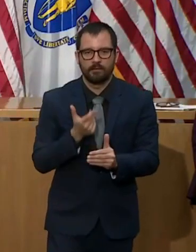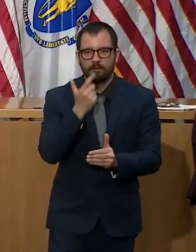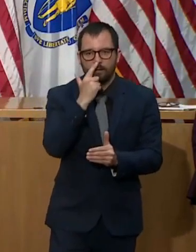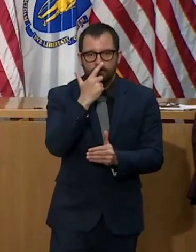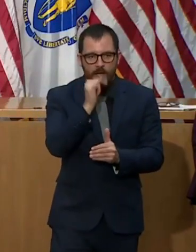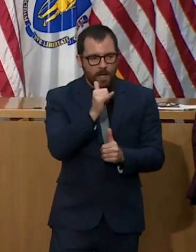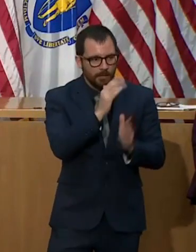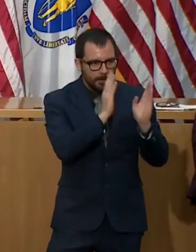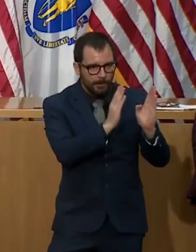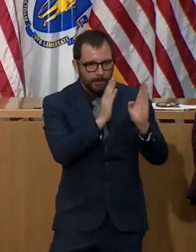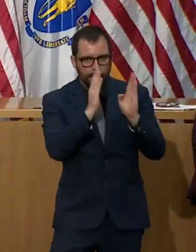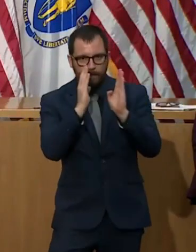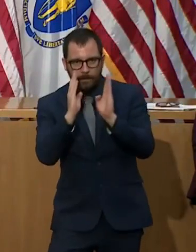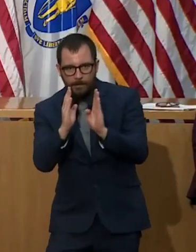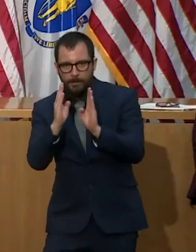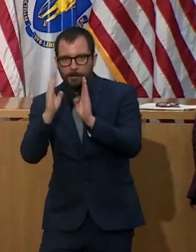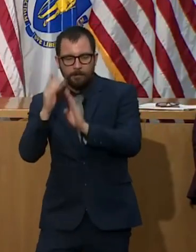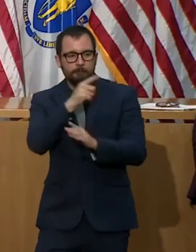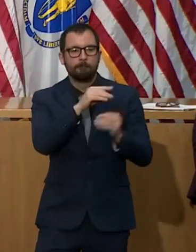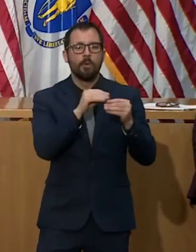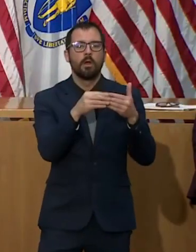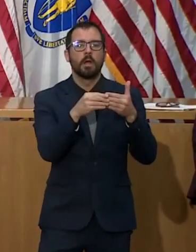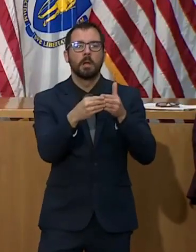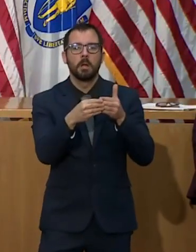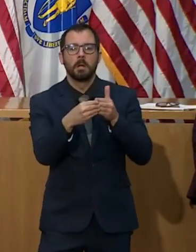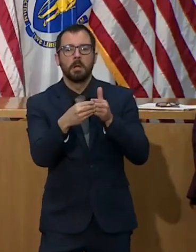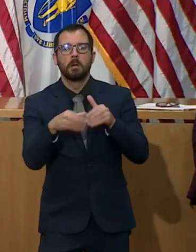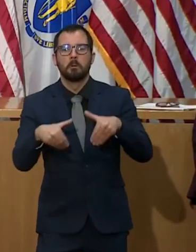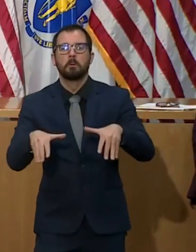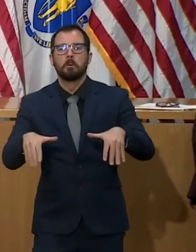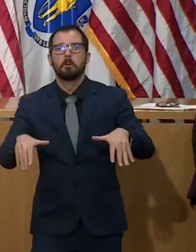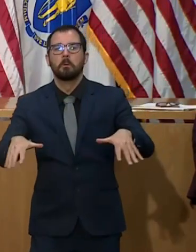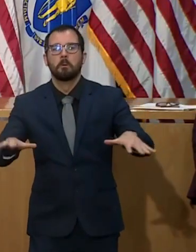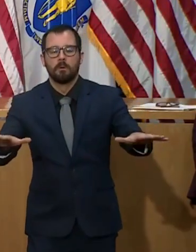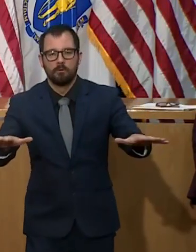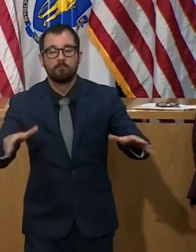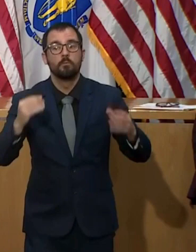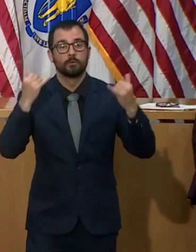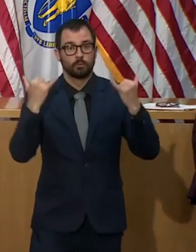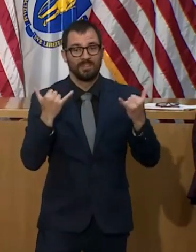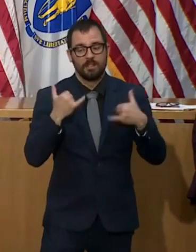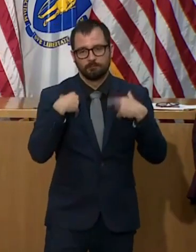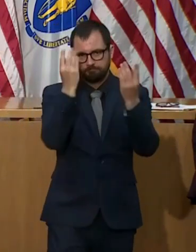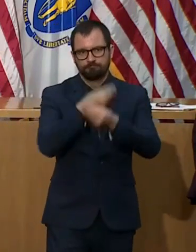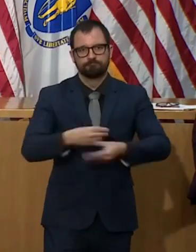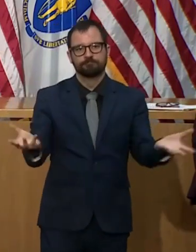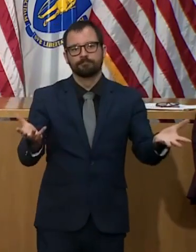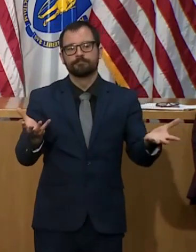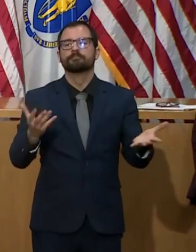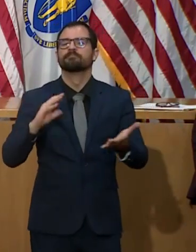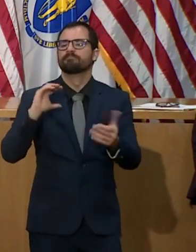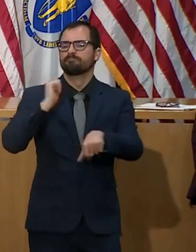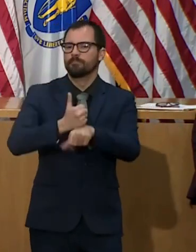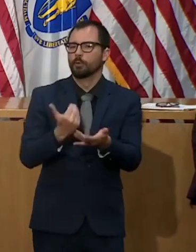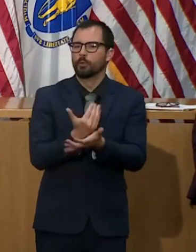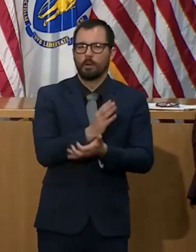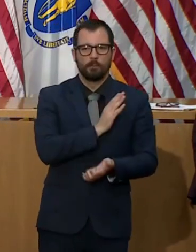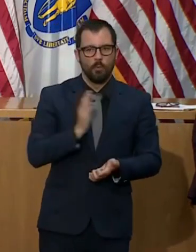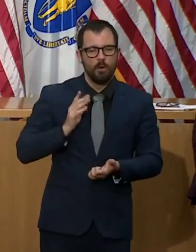Today we're announcing a reopening advisory board that will inform the administration's strategies for reopening when the time is right.